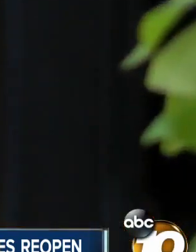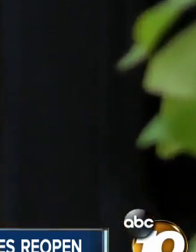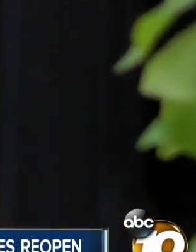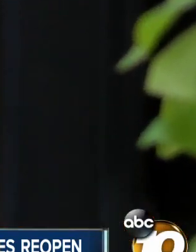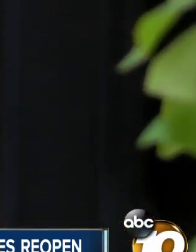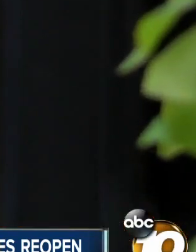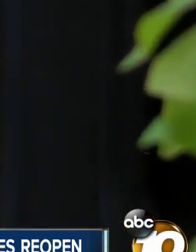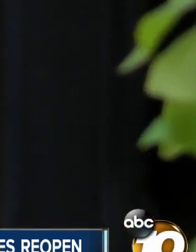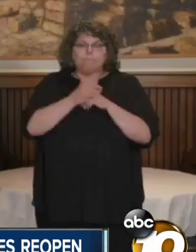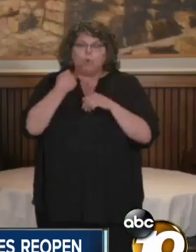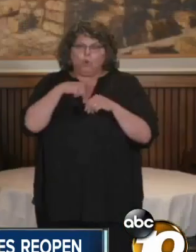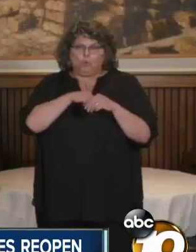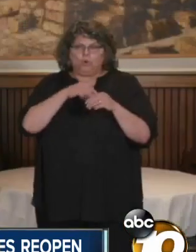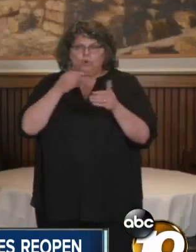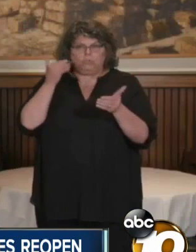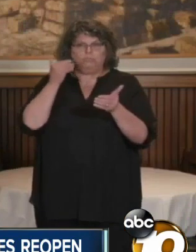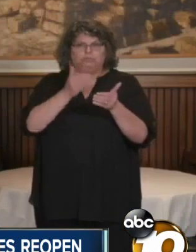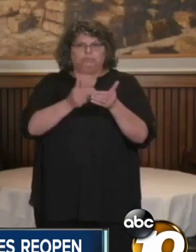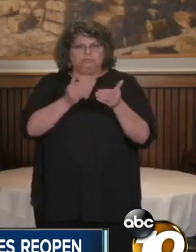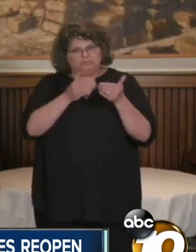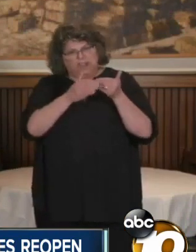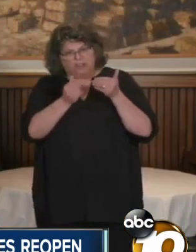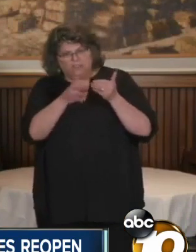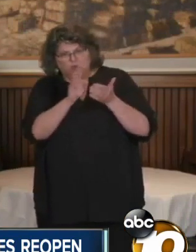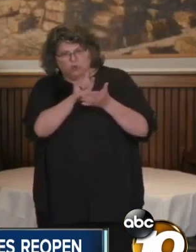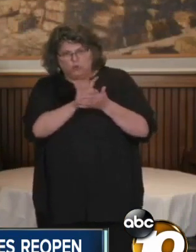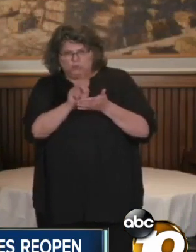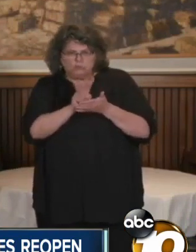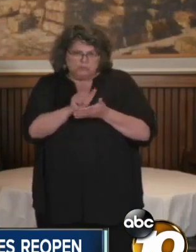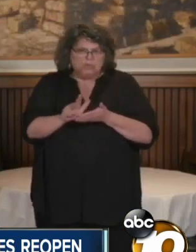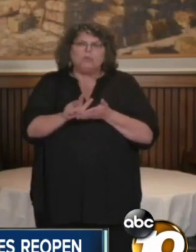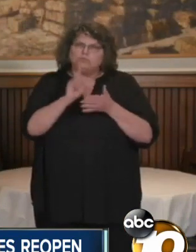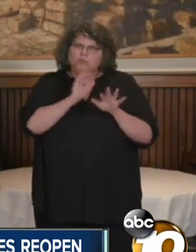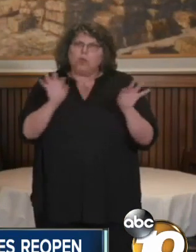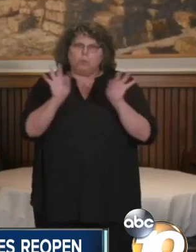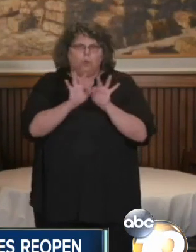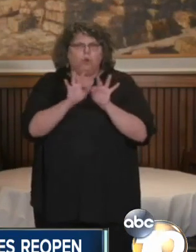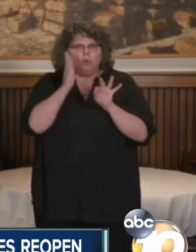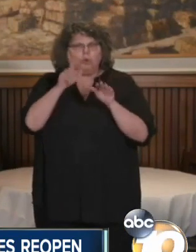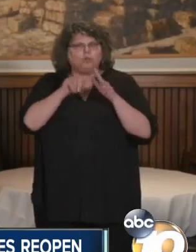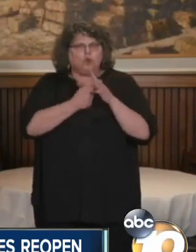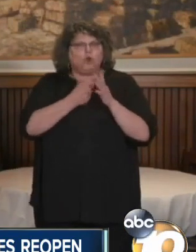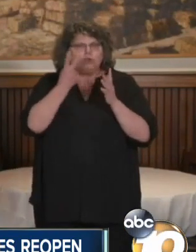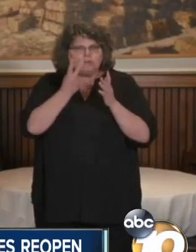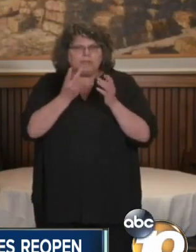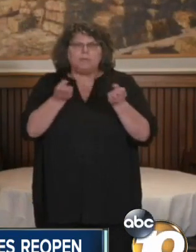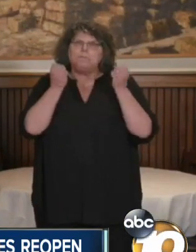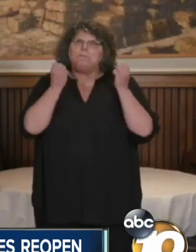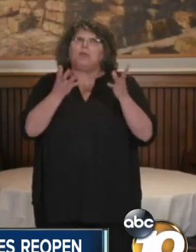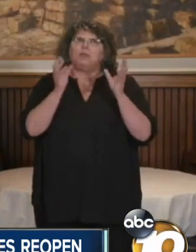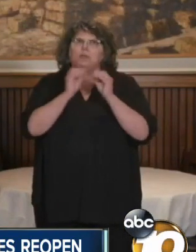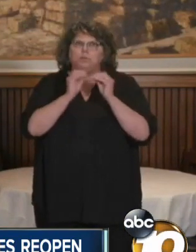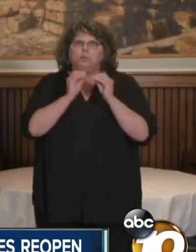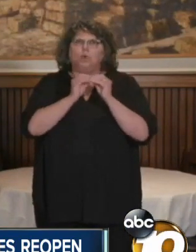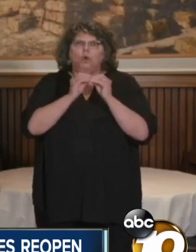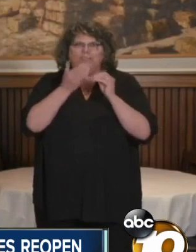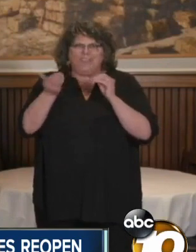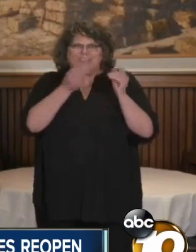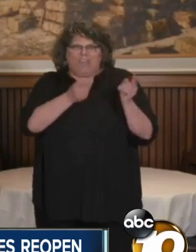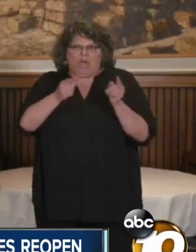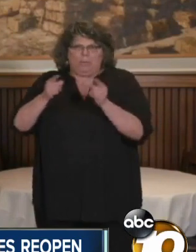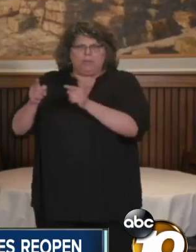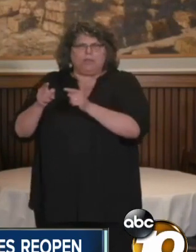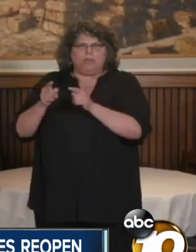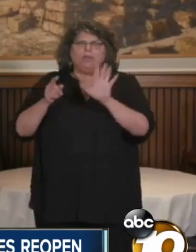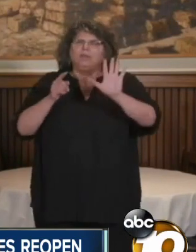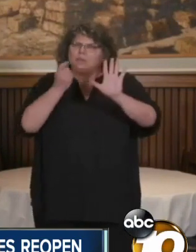We're moving into an important few weeks ahead of us, and we're going to start seeing a lot more activity. Let's just make